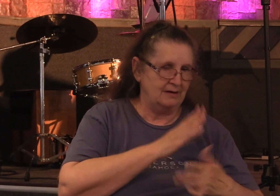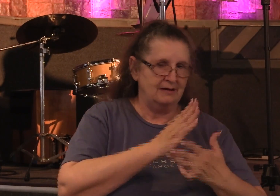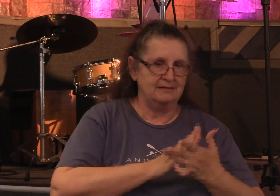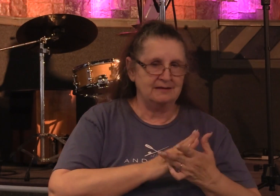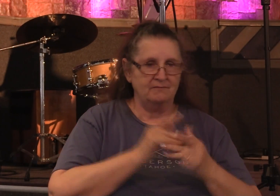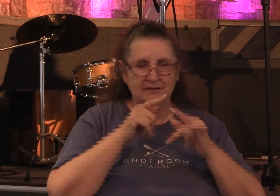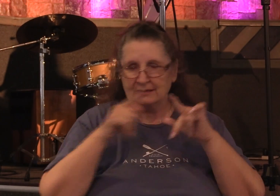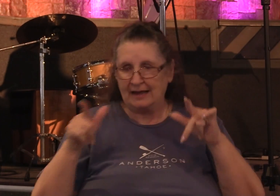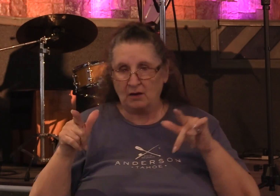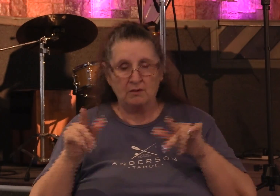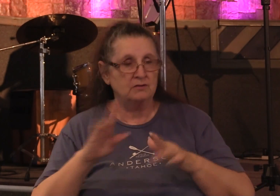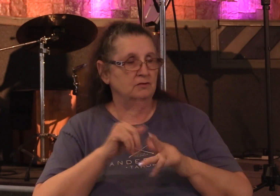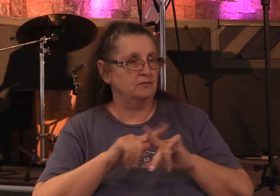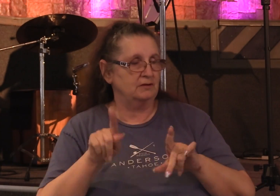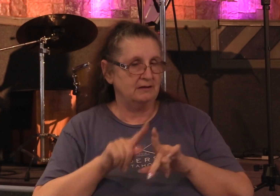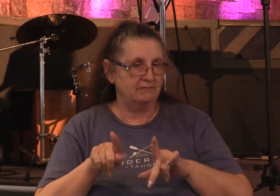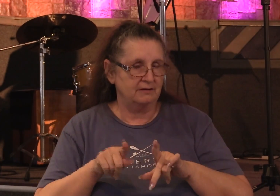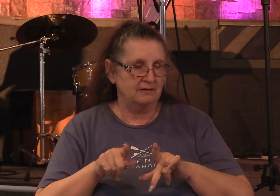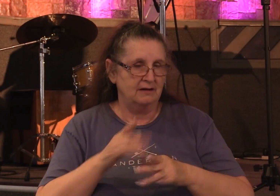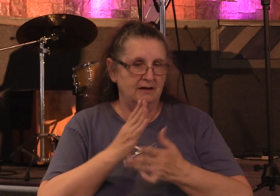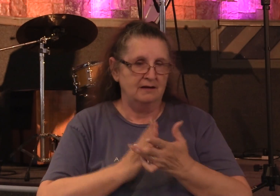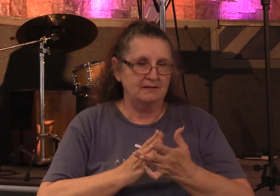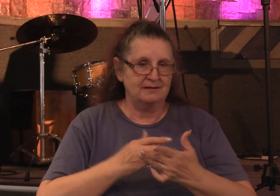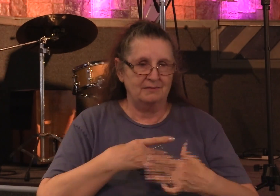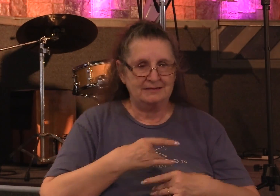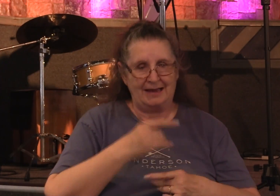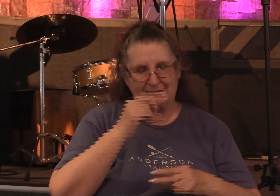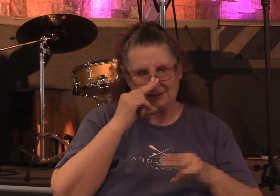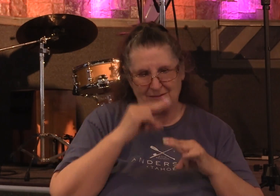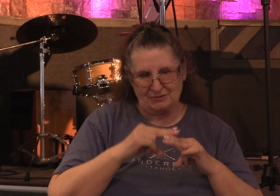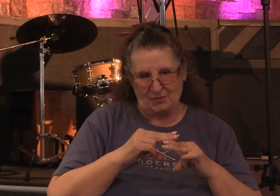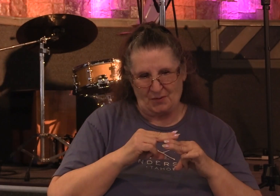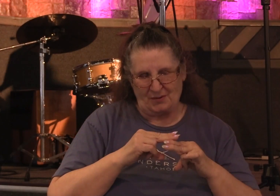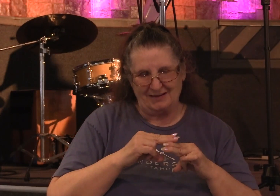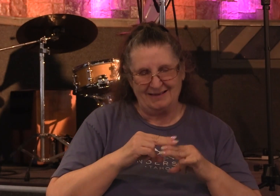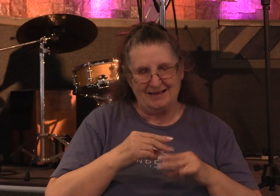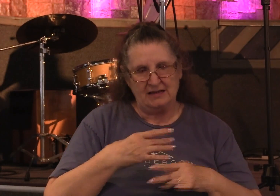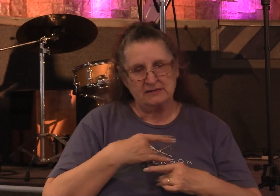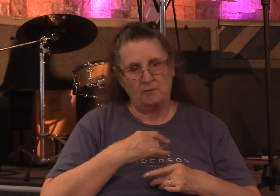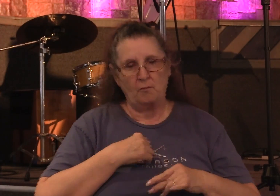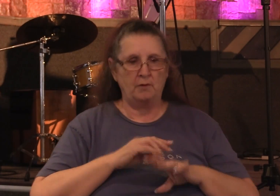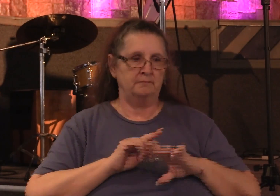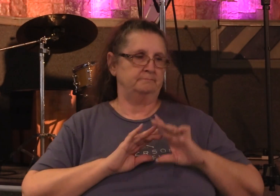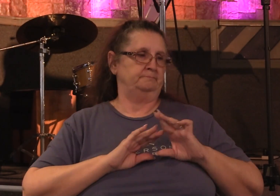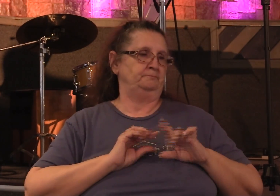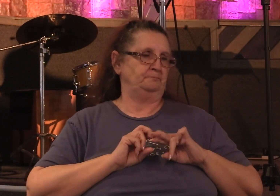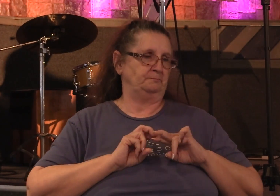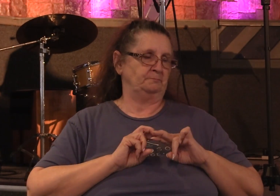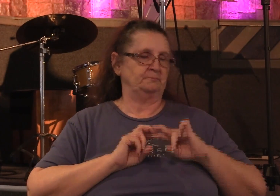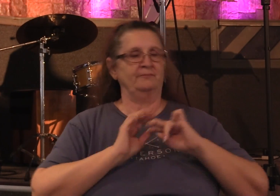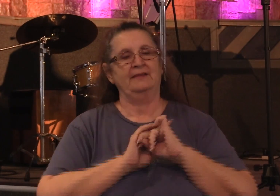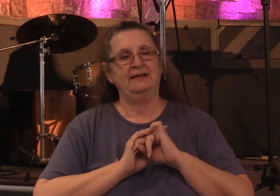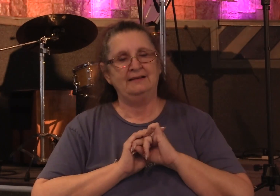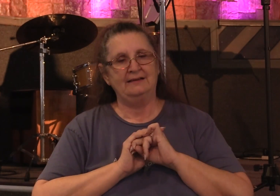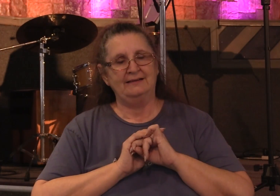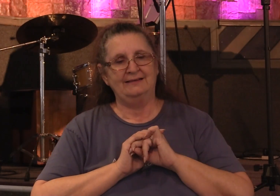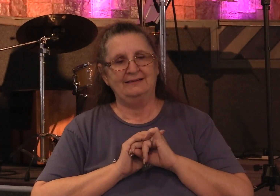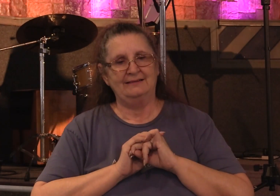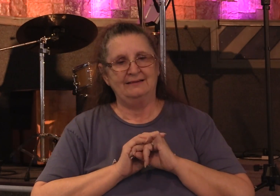languages. Some of us like to joke a lot. Some of us are more reserved. Some of us are talkers.